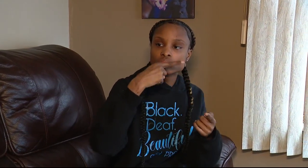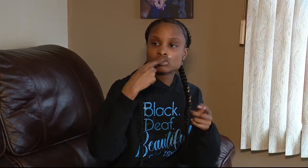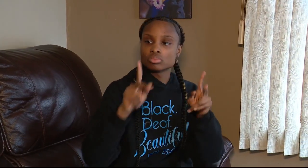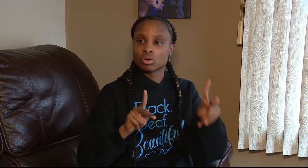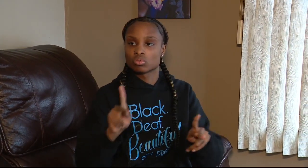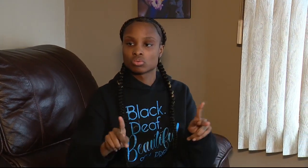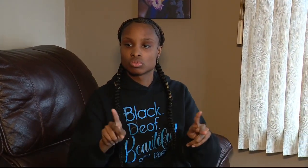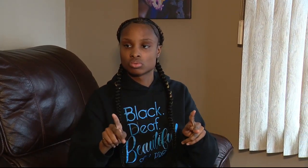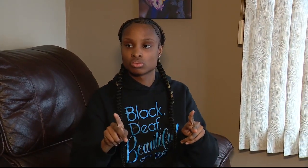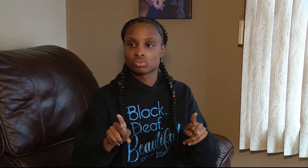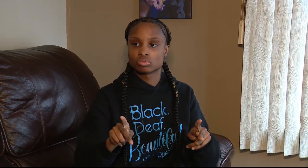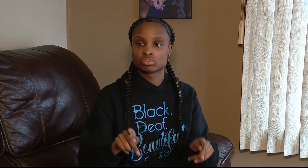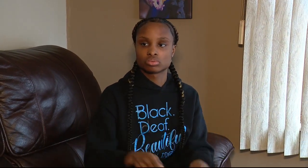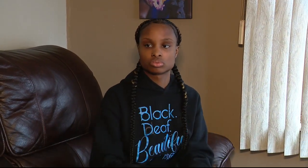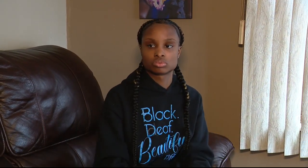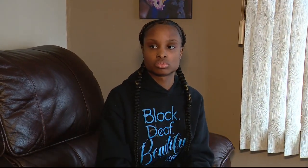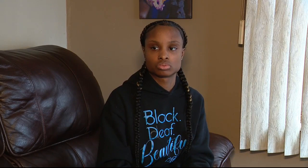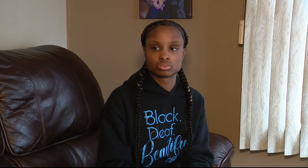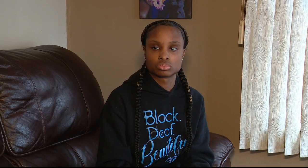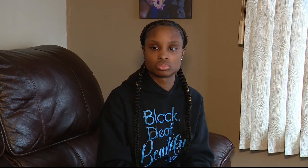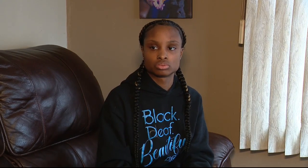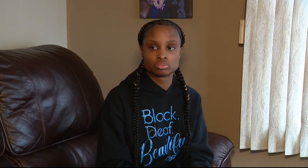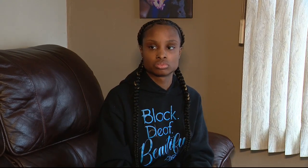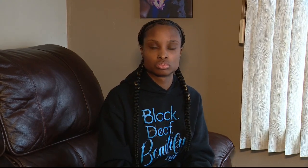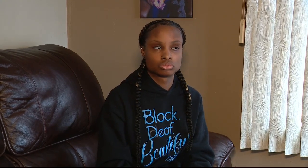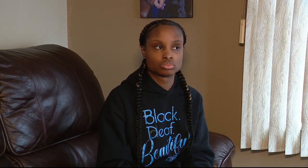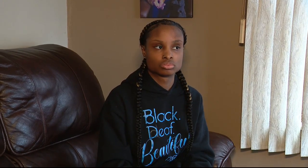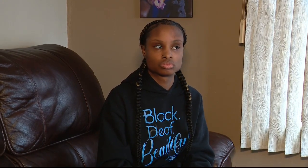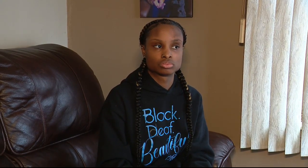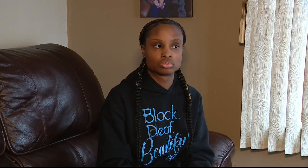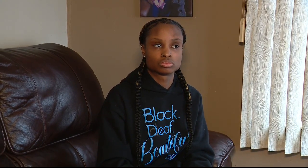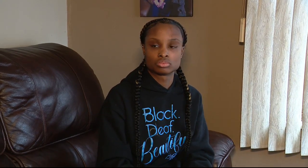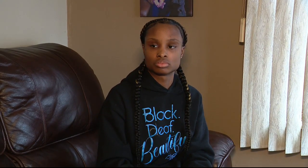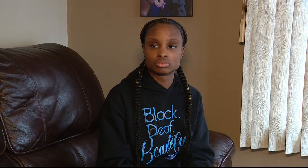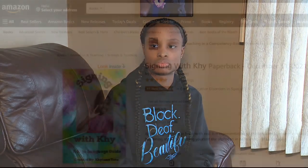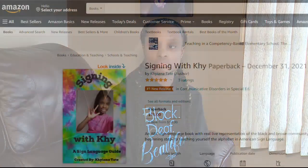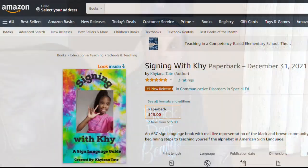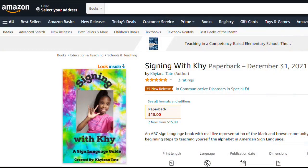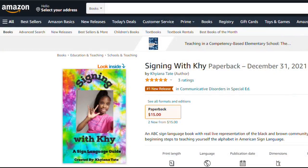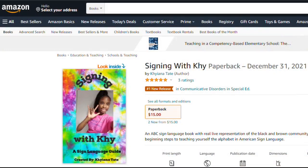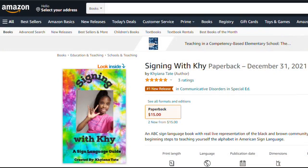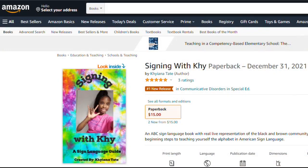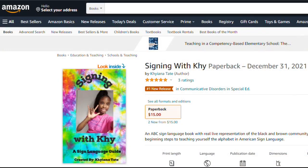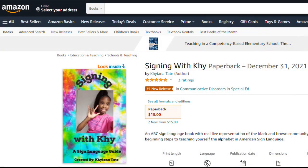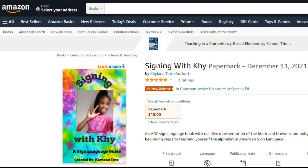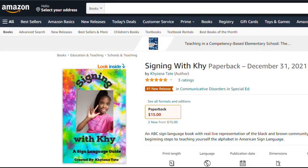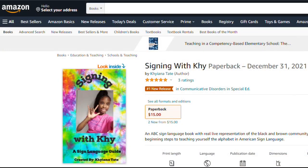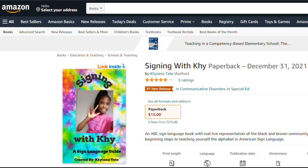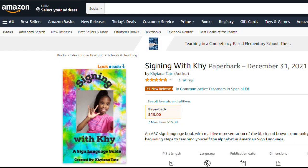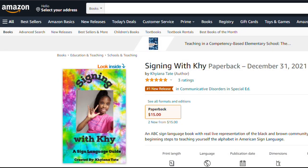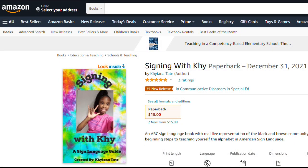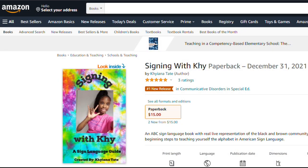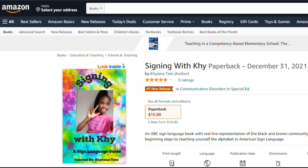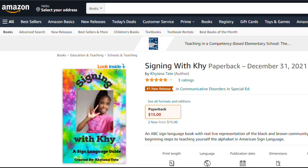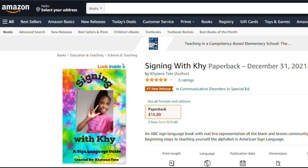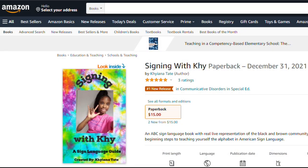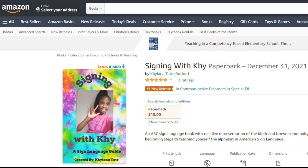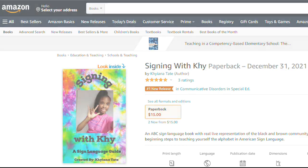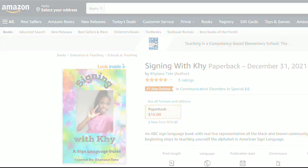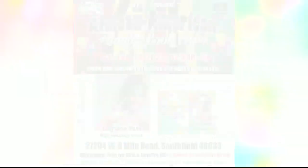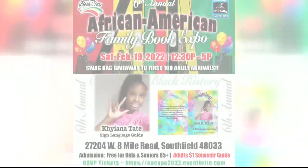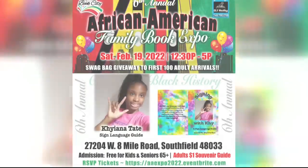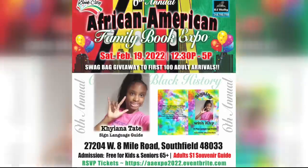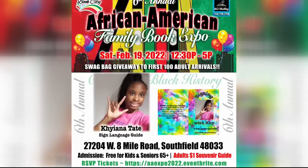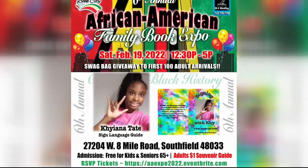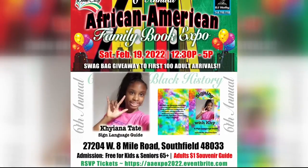people can do just what any hearing person does. And that's what I want to see. You can order signing with Kai on Amazon.